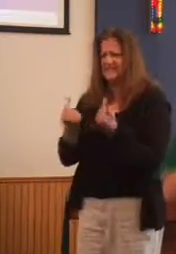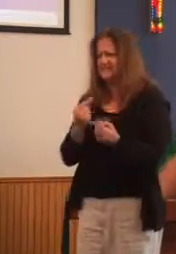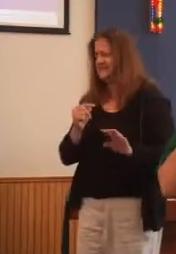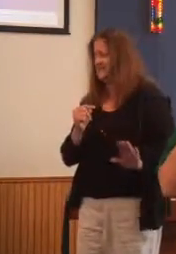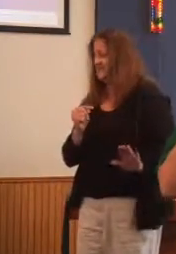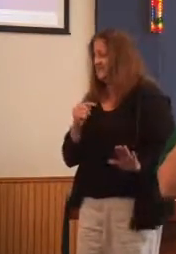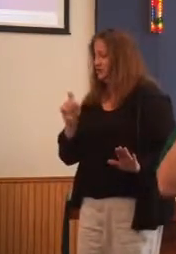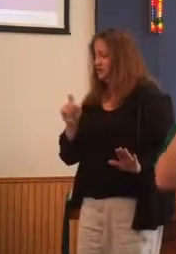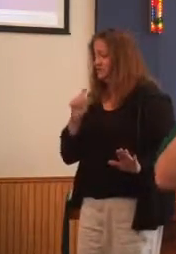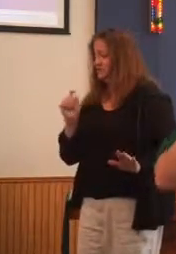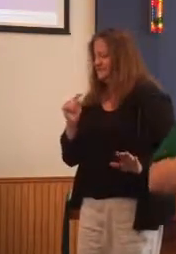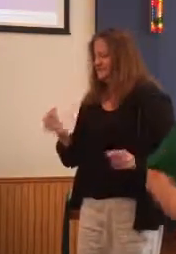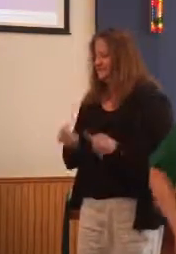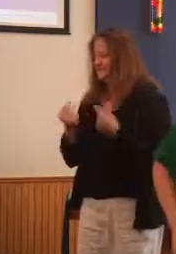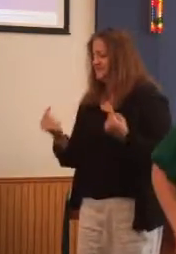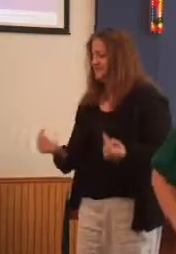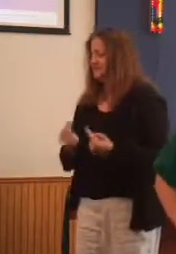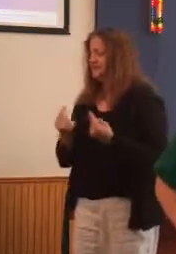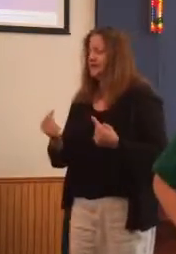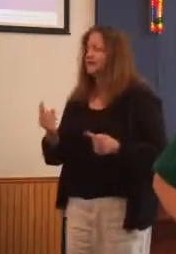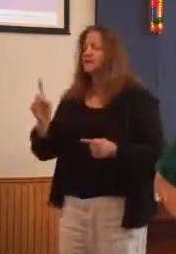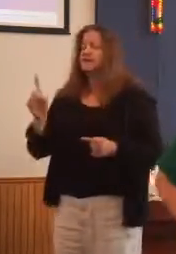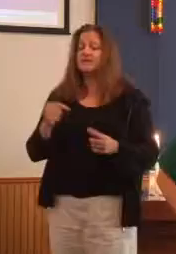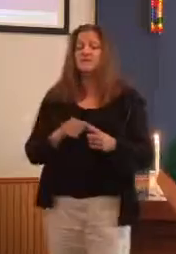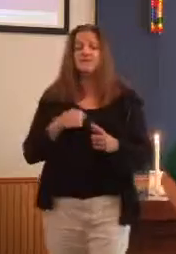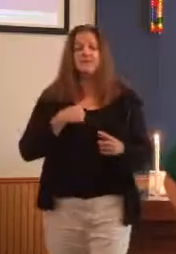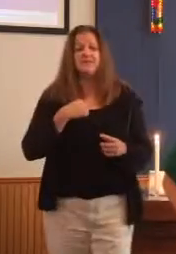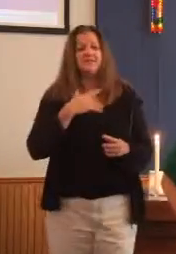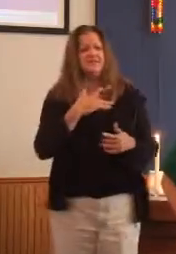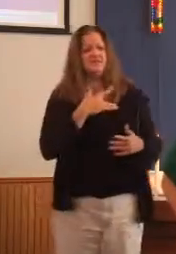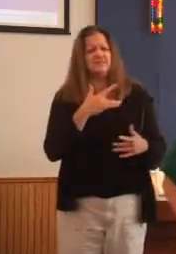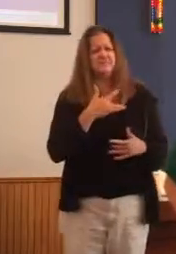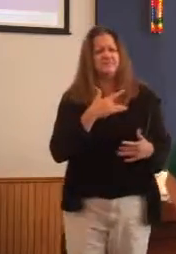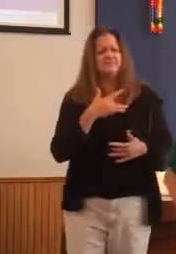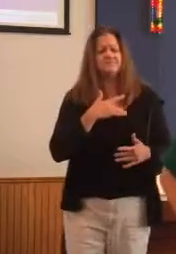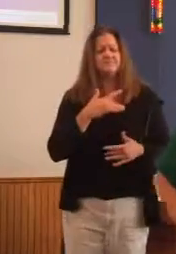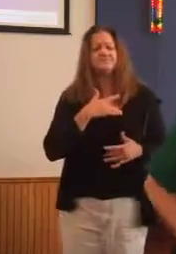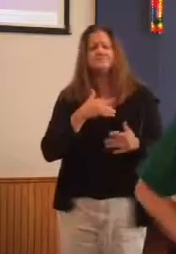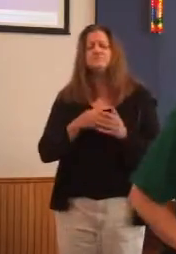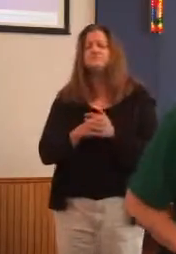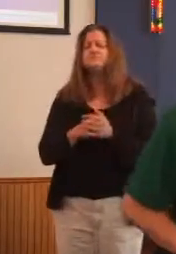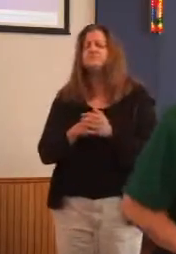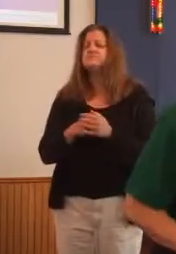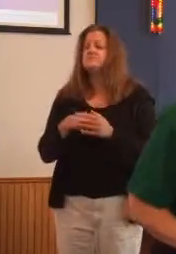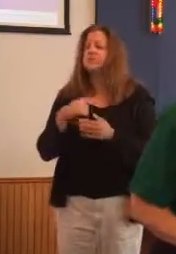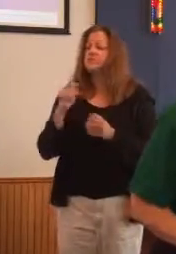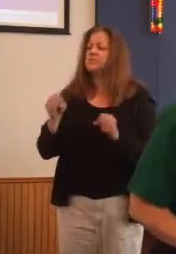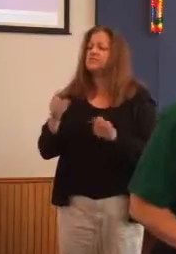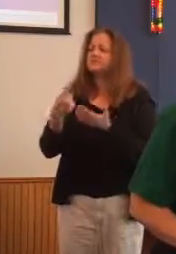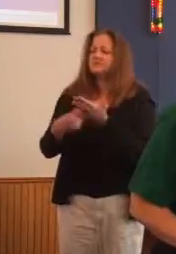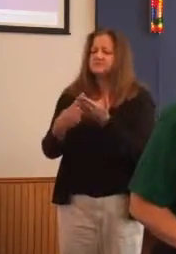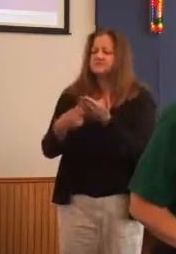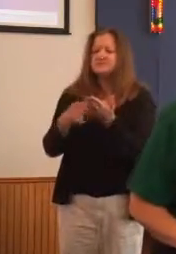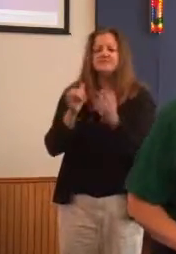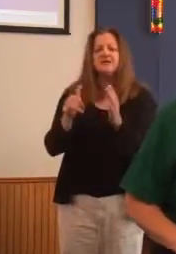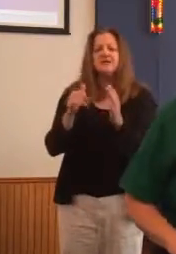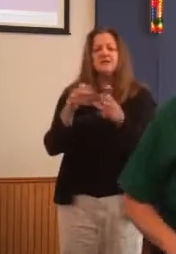You know, I'm a little concerned that it's rarely used to discuss the problem of using alcohol